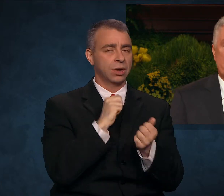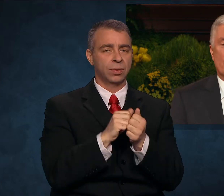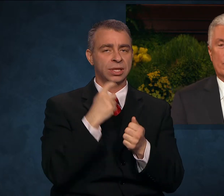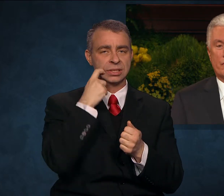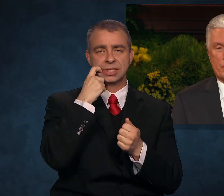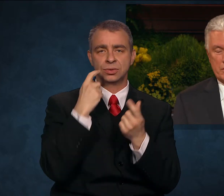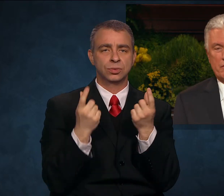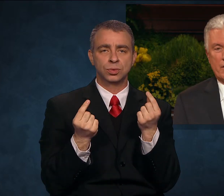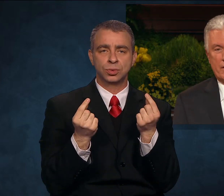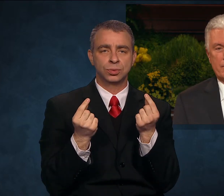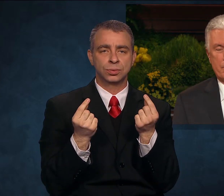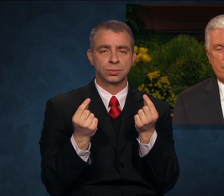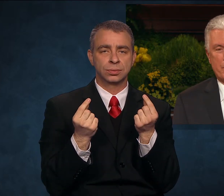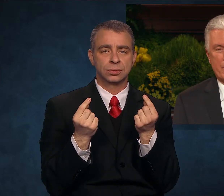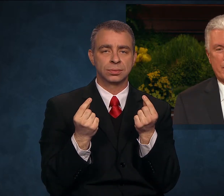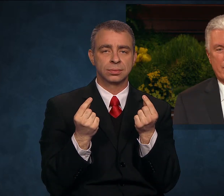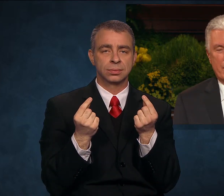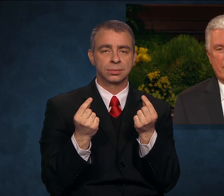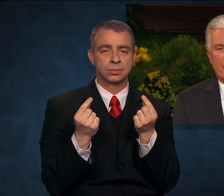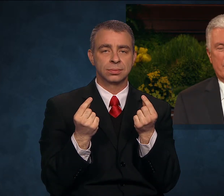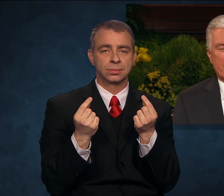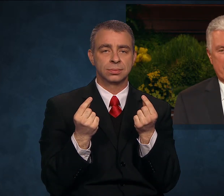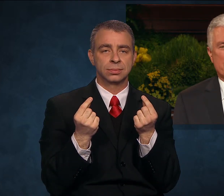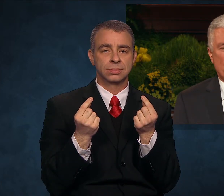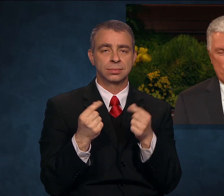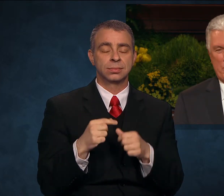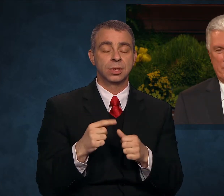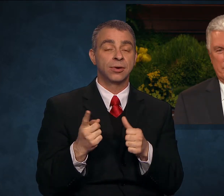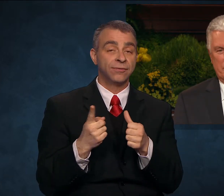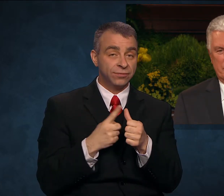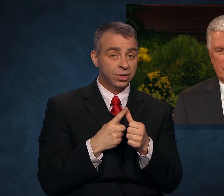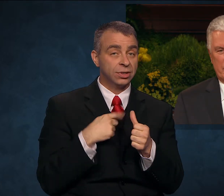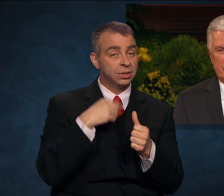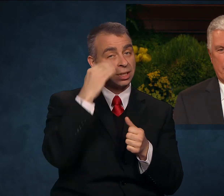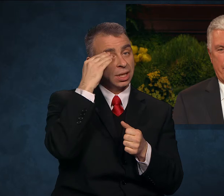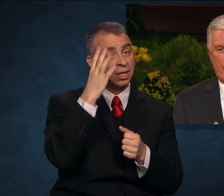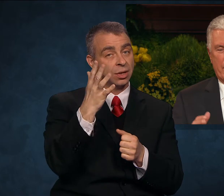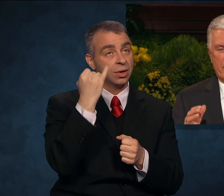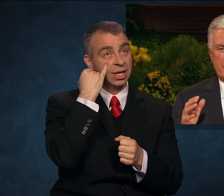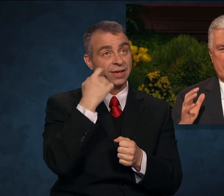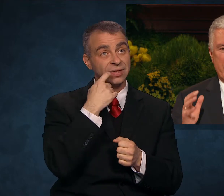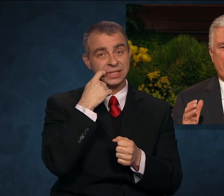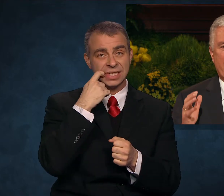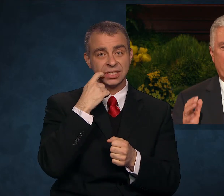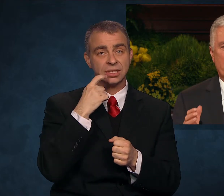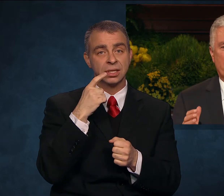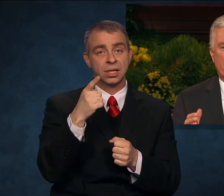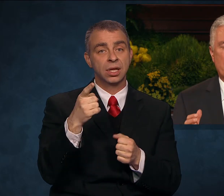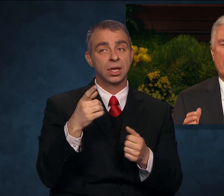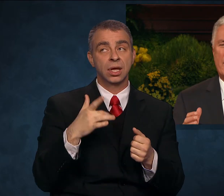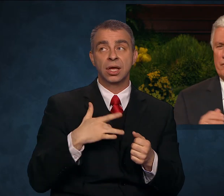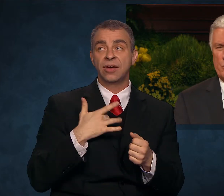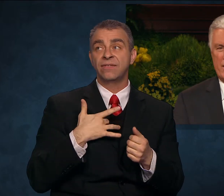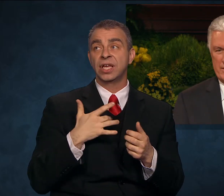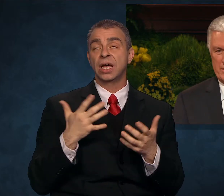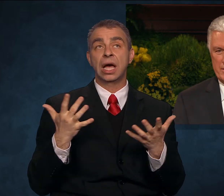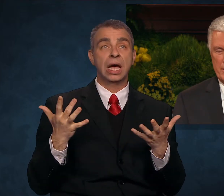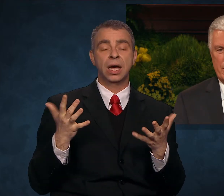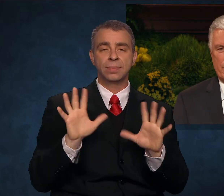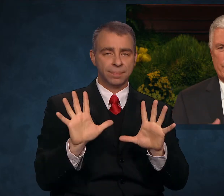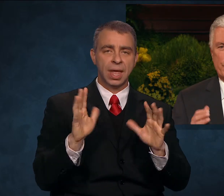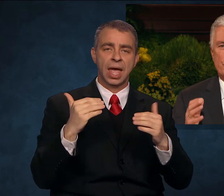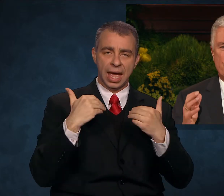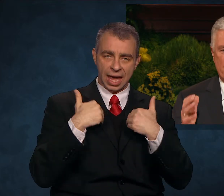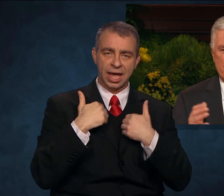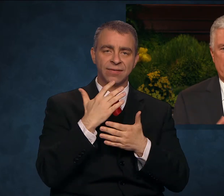Please know, first of all, that there is hope. Seek help from loved ones,